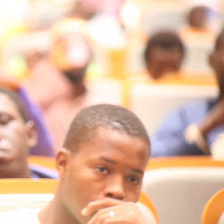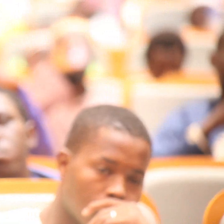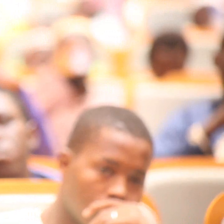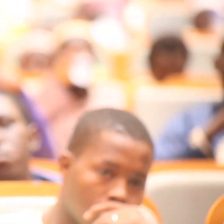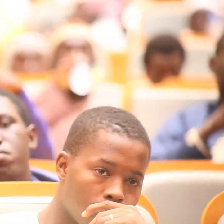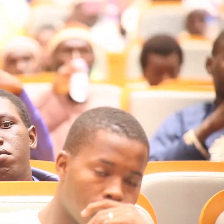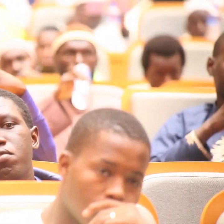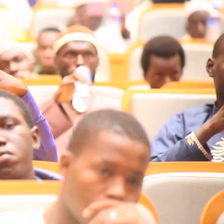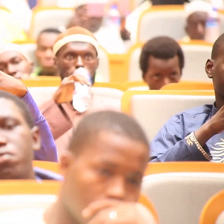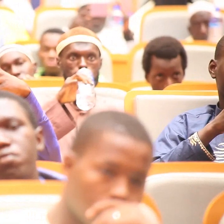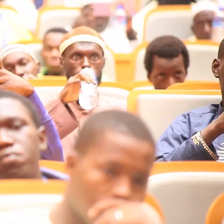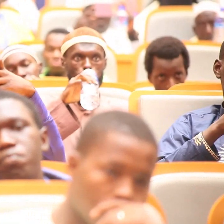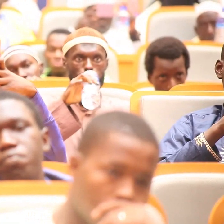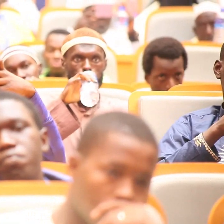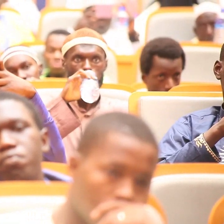things